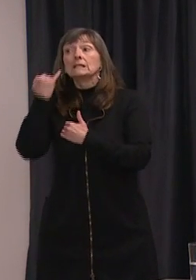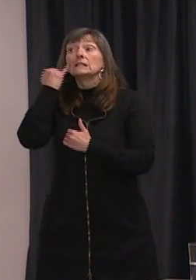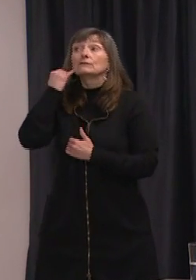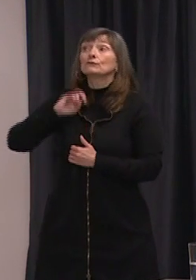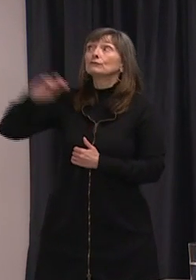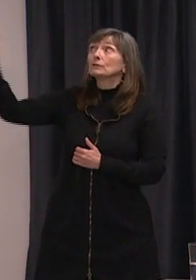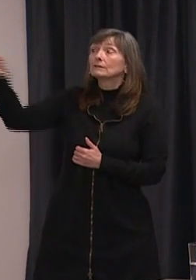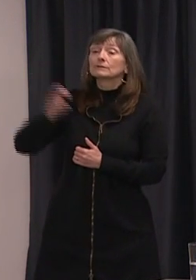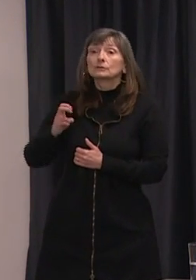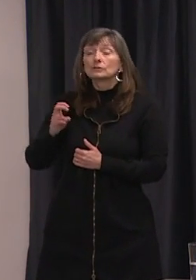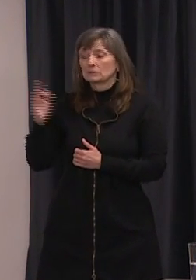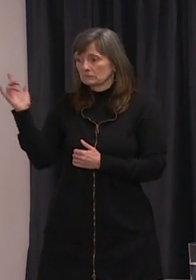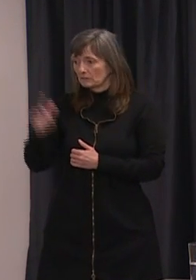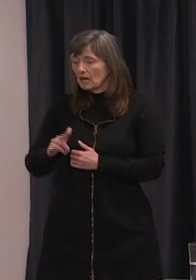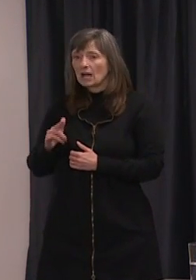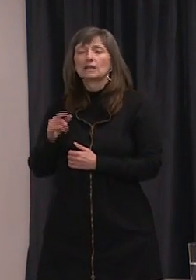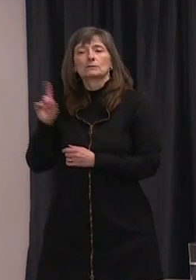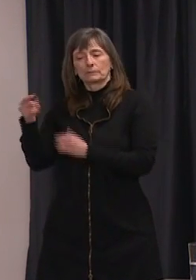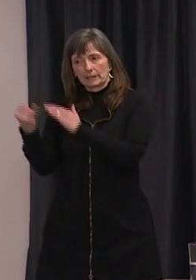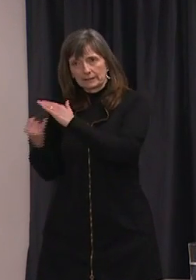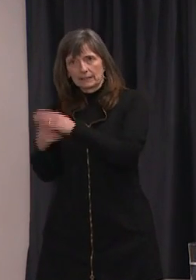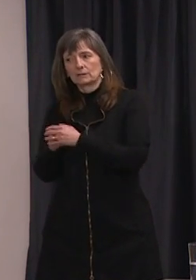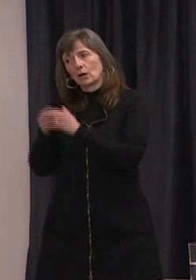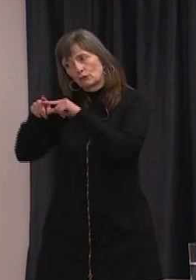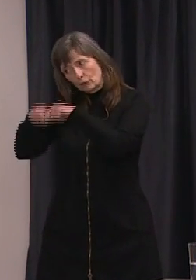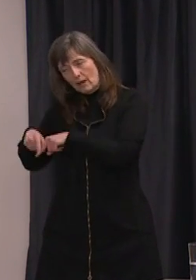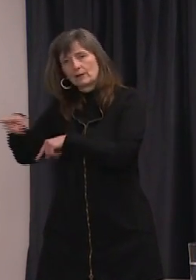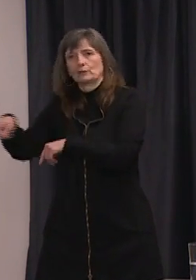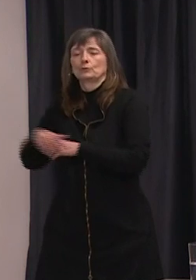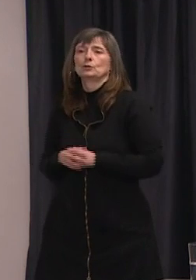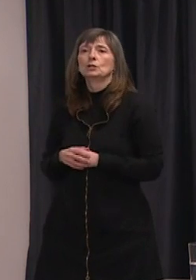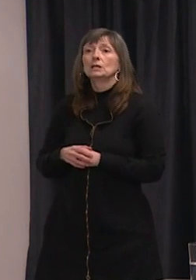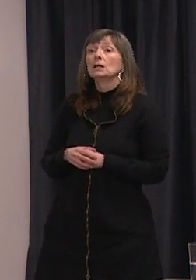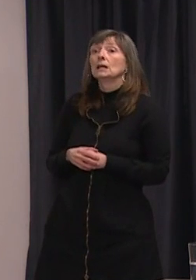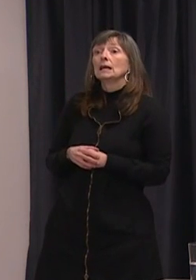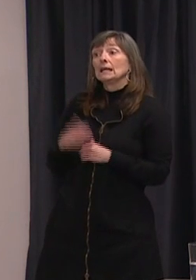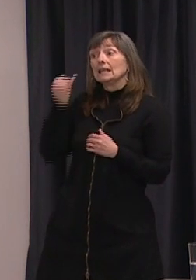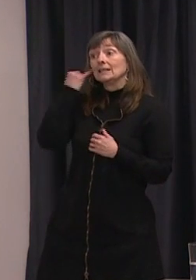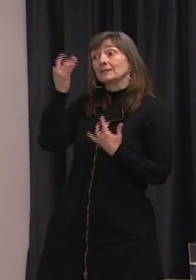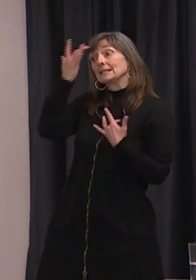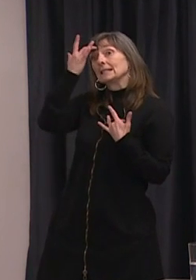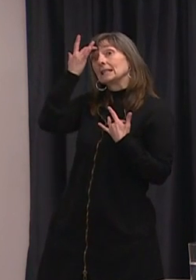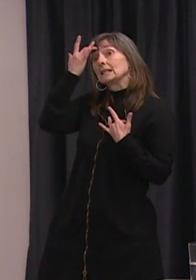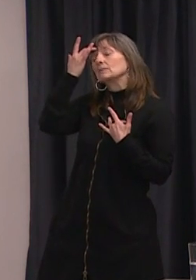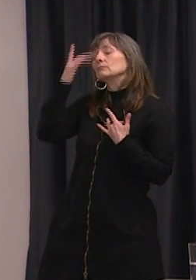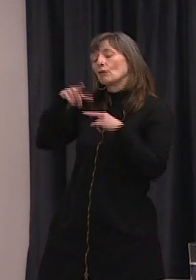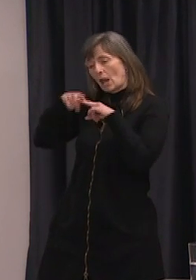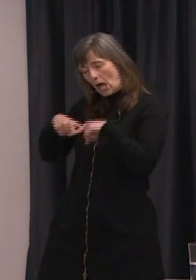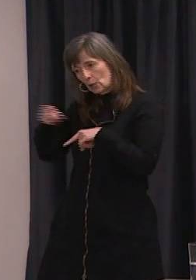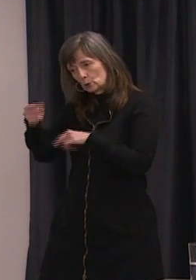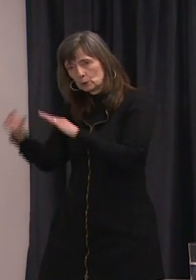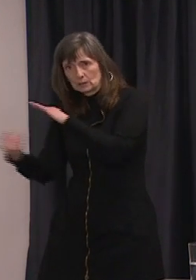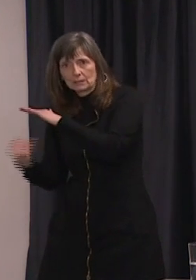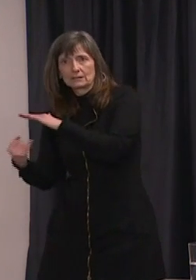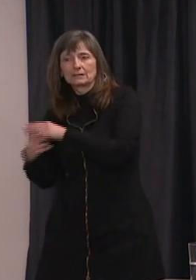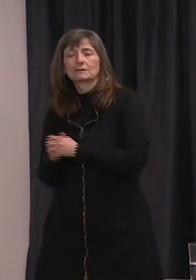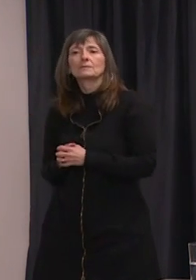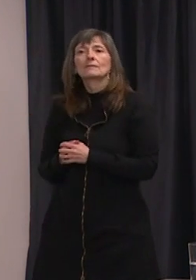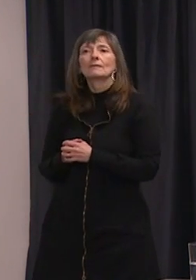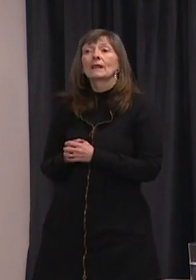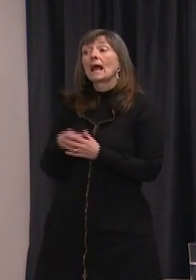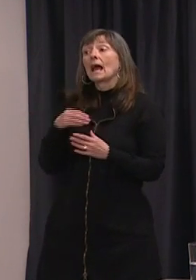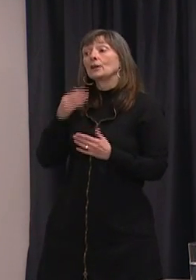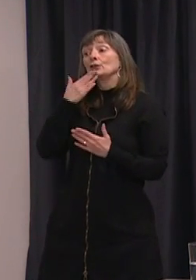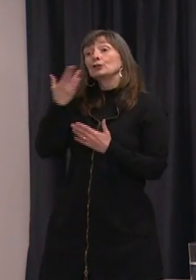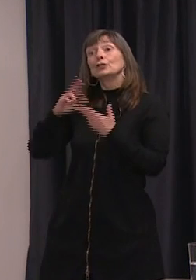if they feel sick, and simple good neighbourliness now has to involve at least two arms lengths.